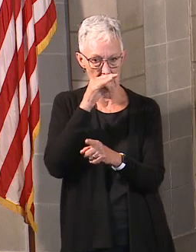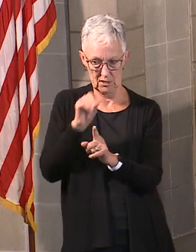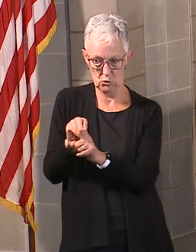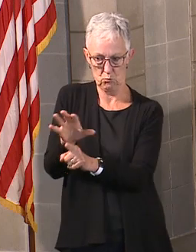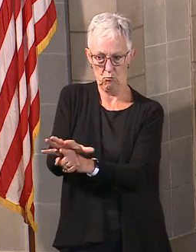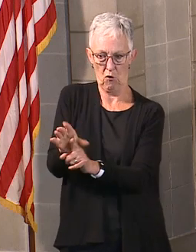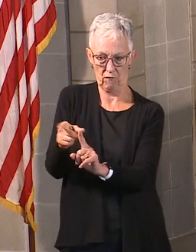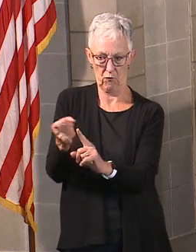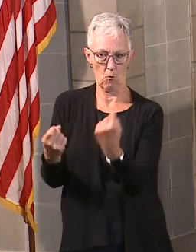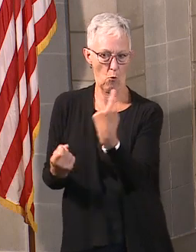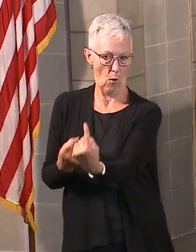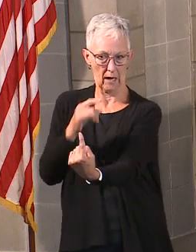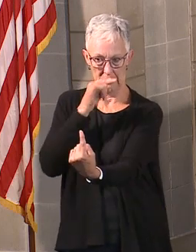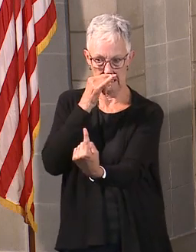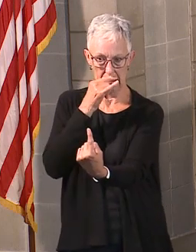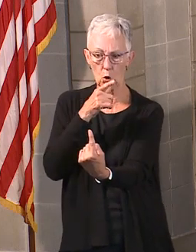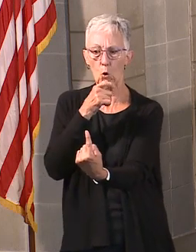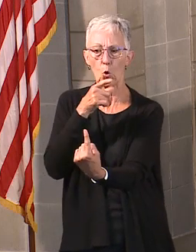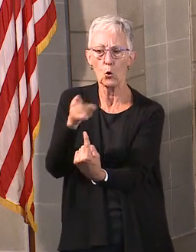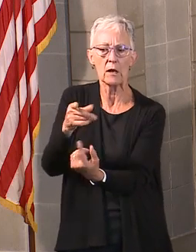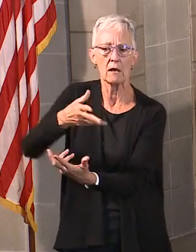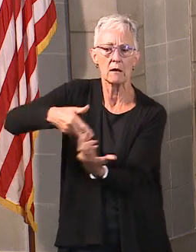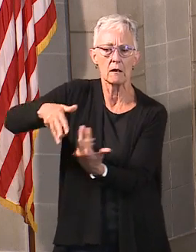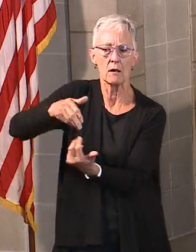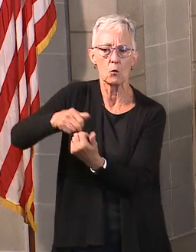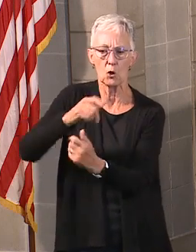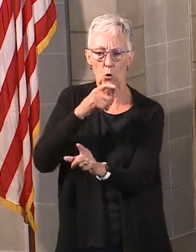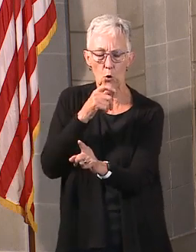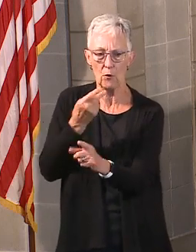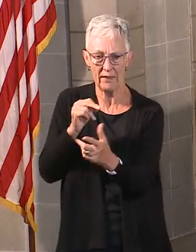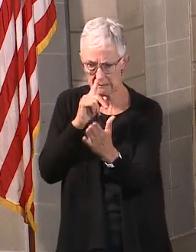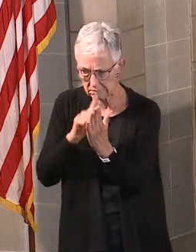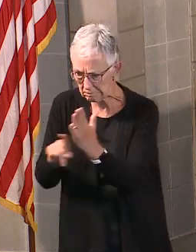to that environment with folks that seem safe.